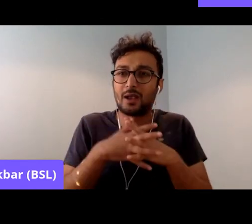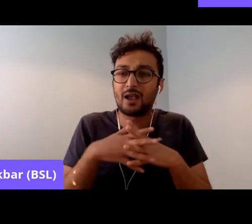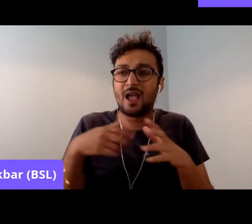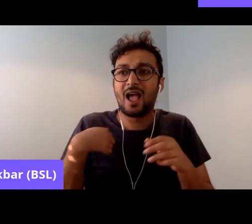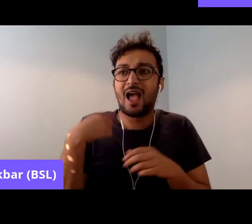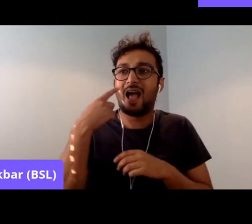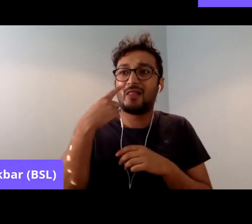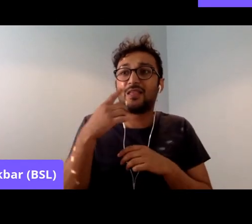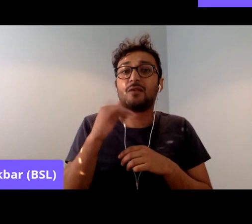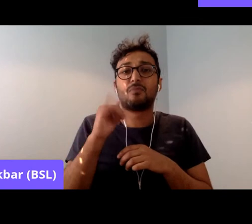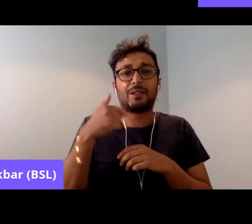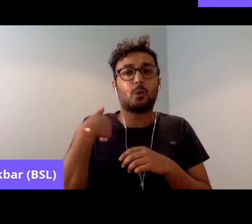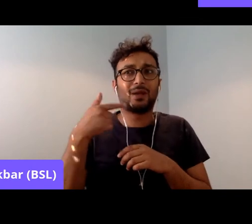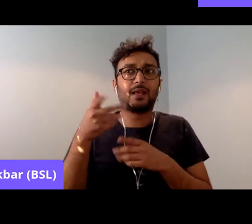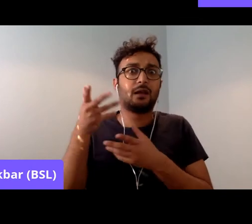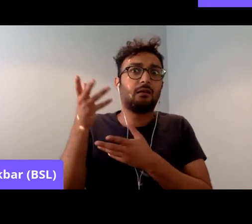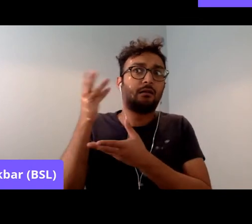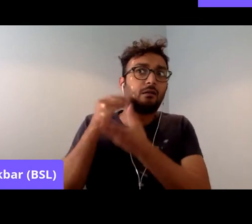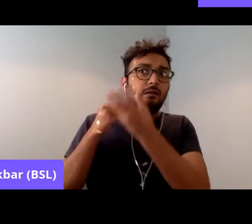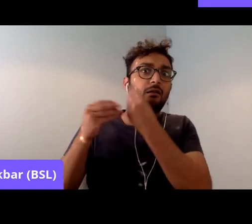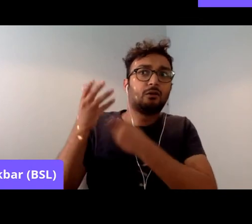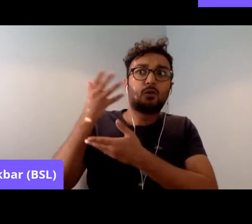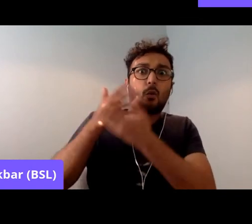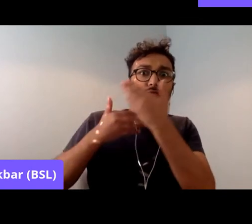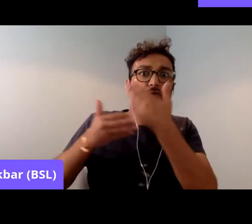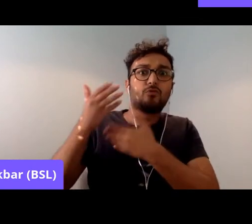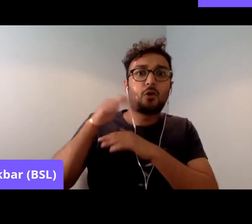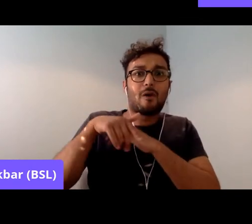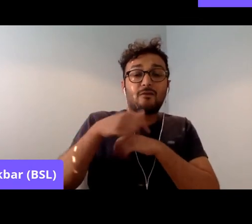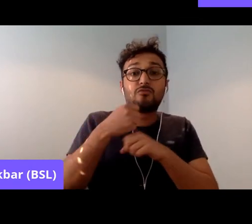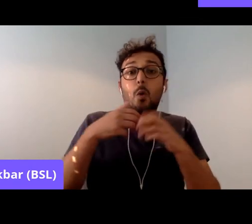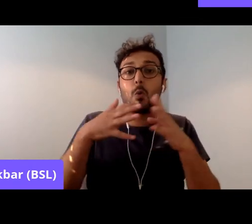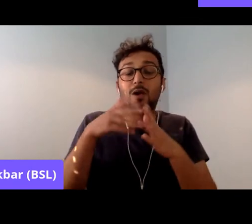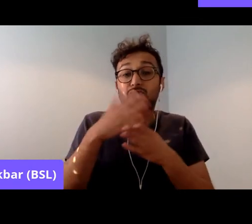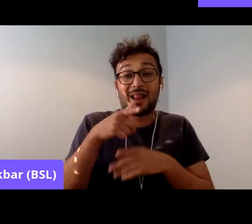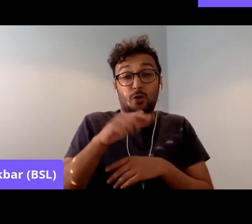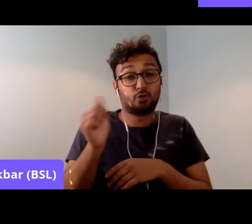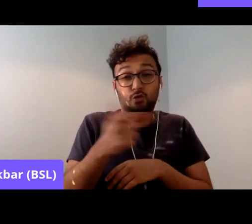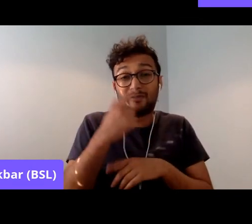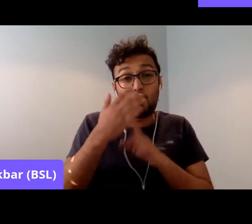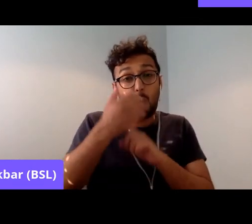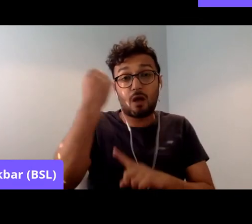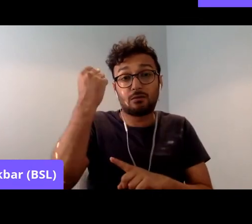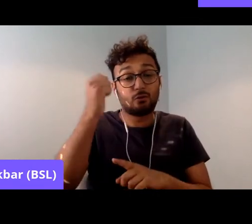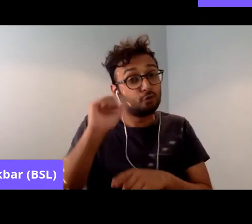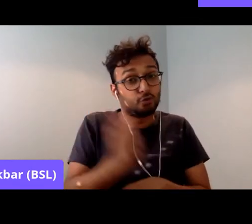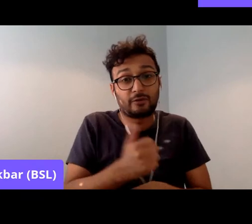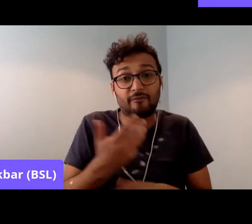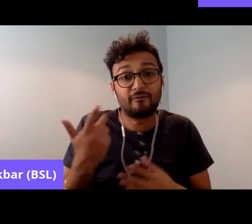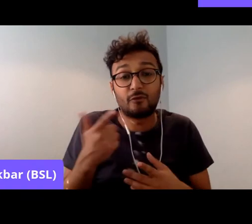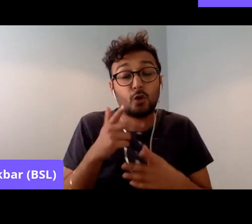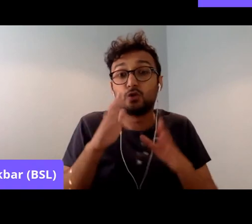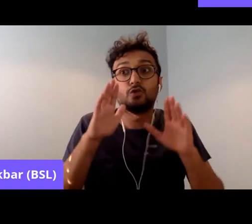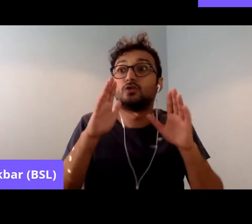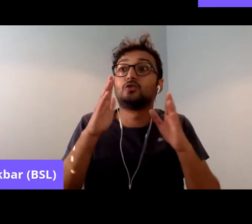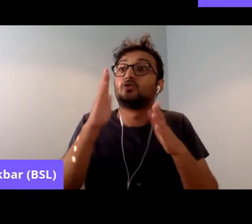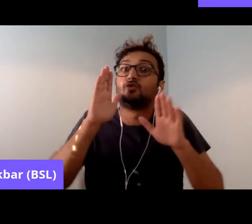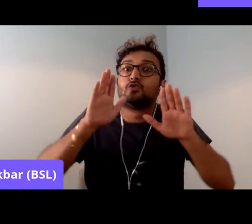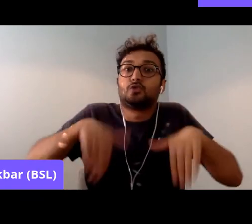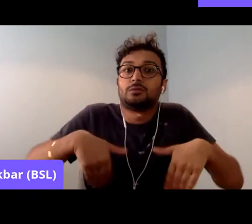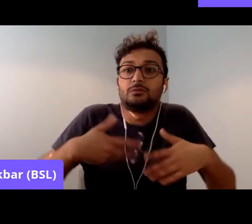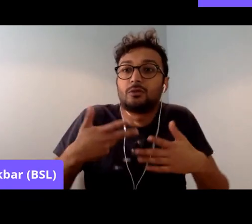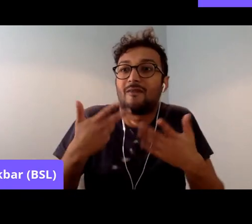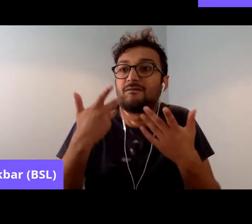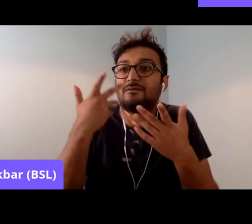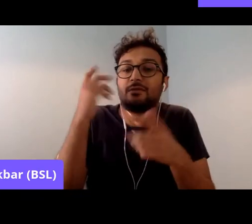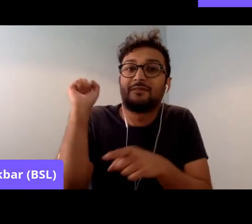Grunwick, is that Grunwick could have been won. It should never have been defeated. Because, for those who